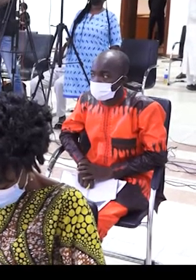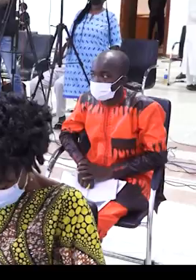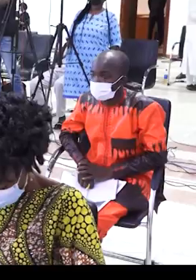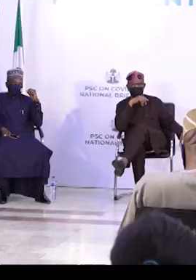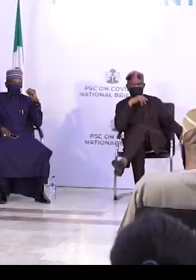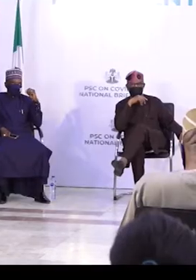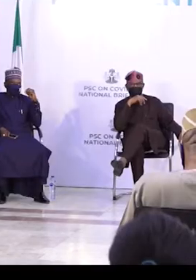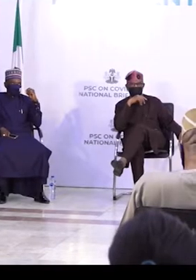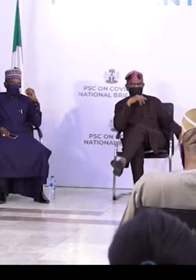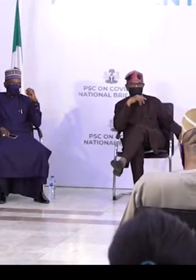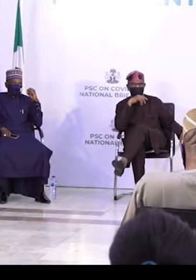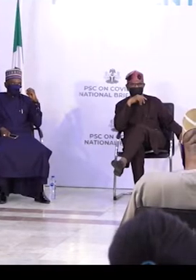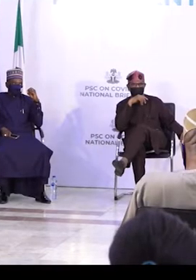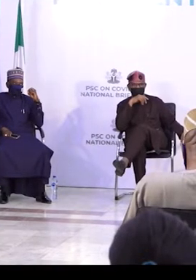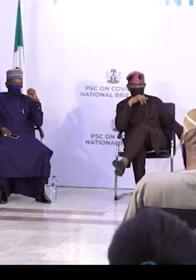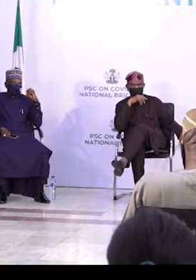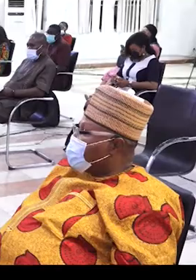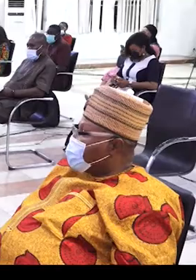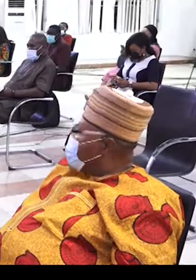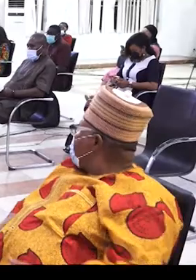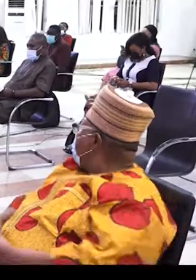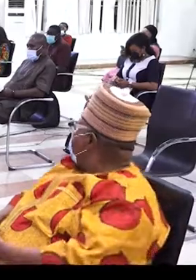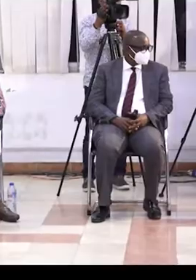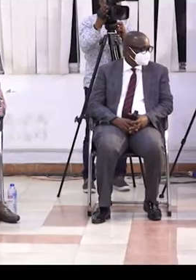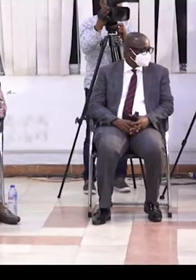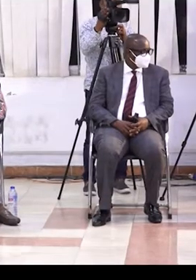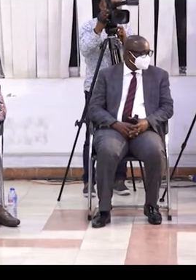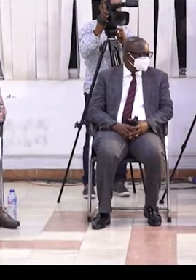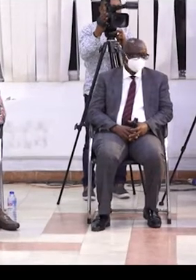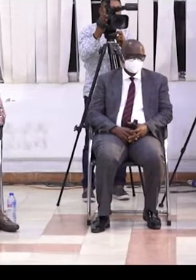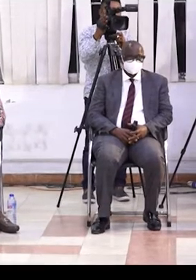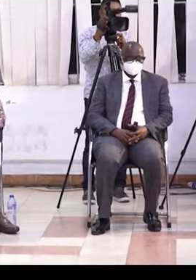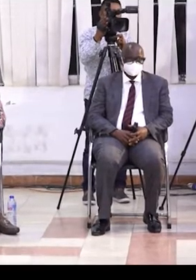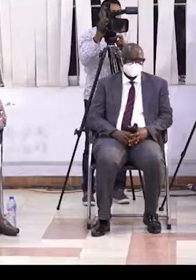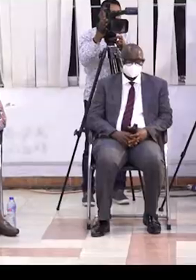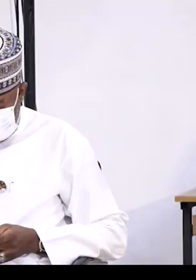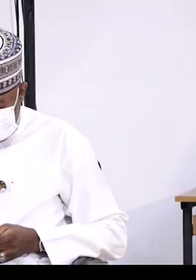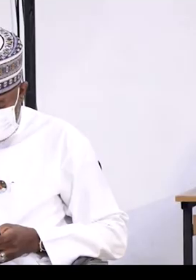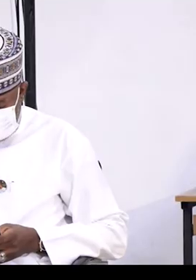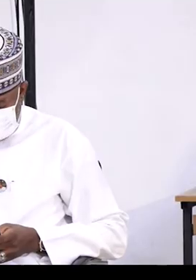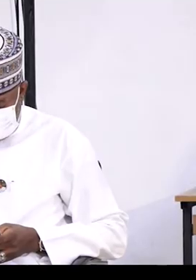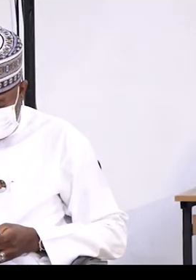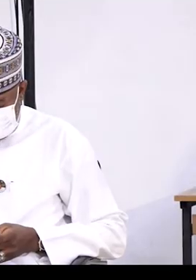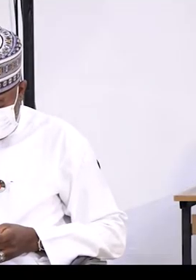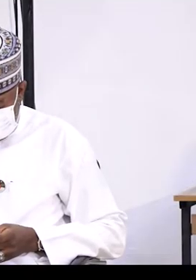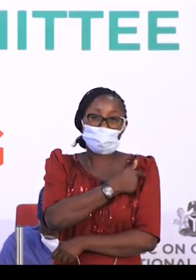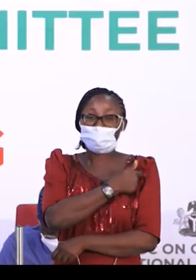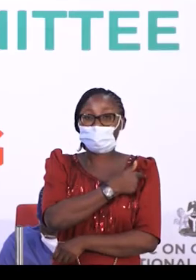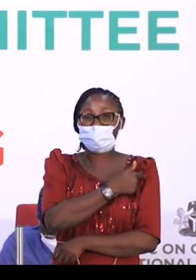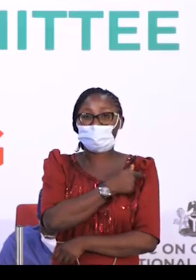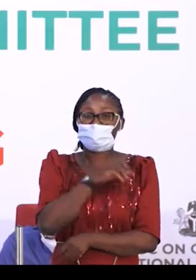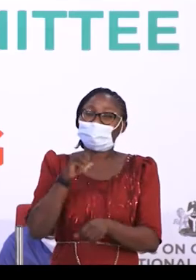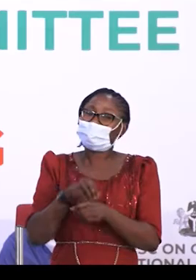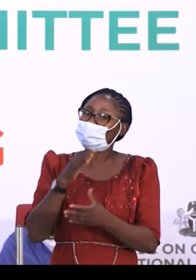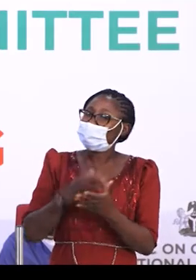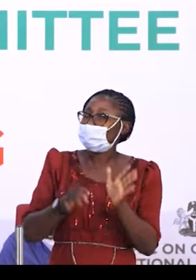-19 vaccines, the committee appeals to Nigerians to make themselves available to receive the existing doses. In